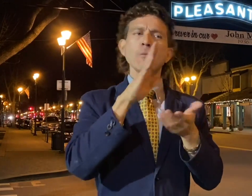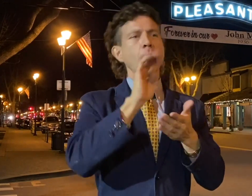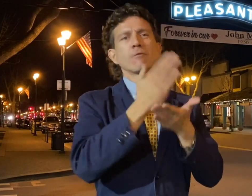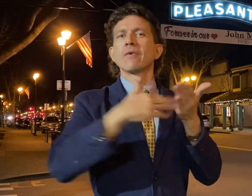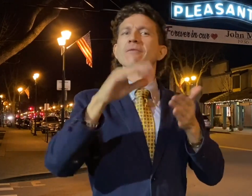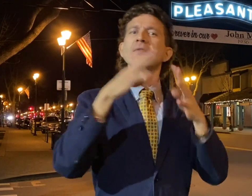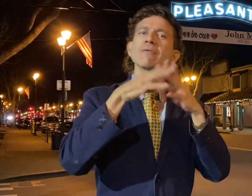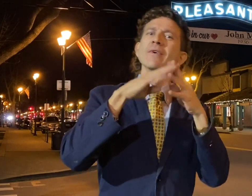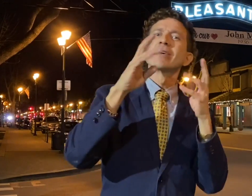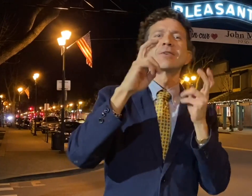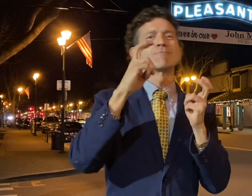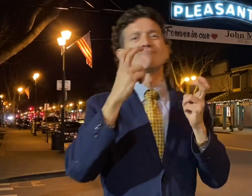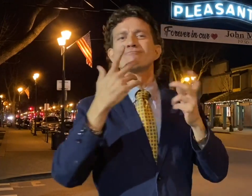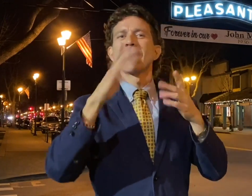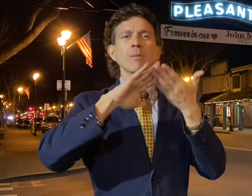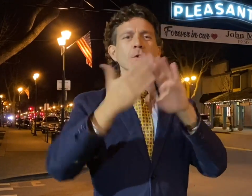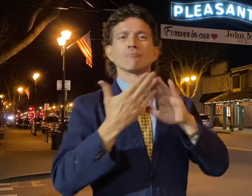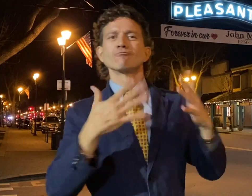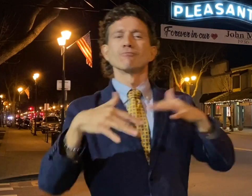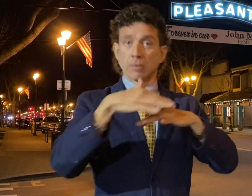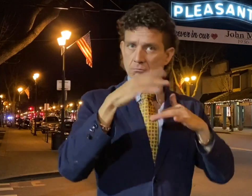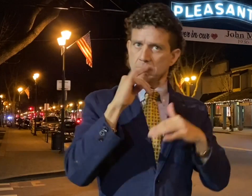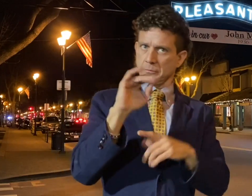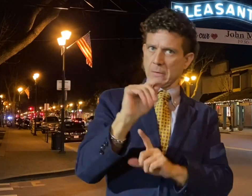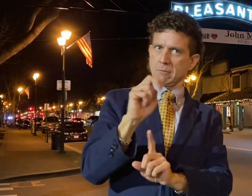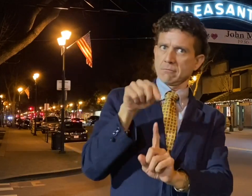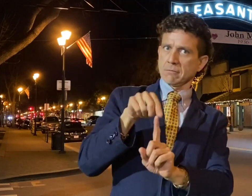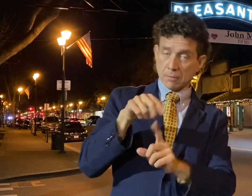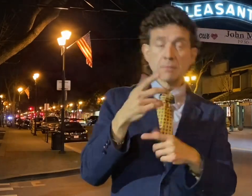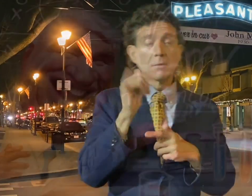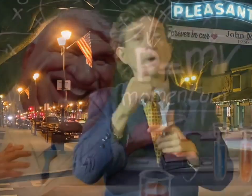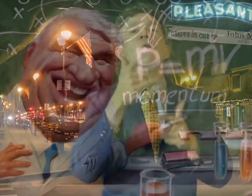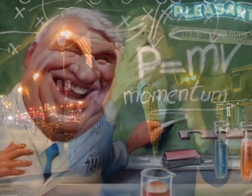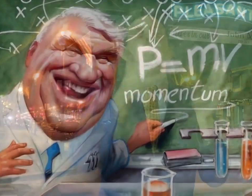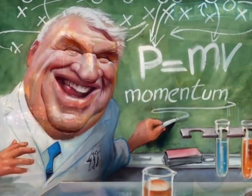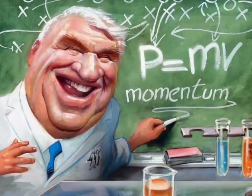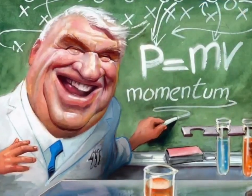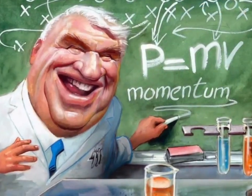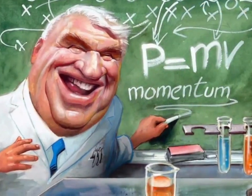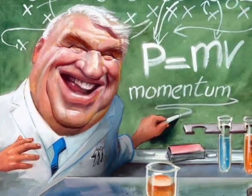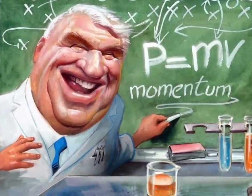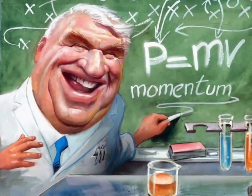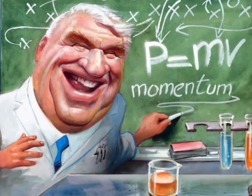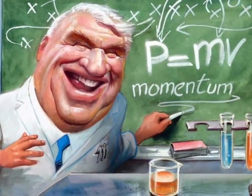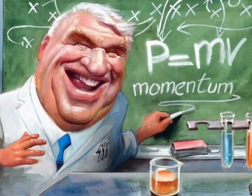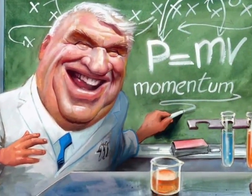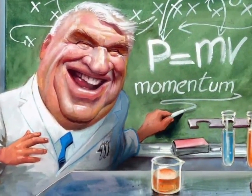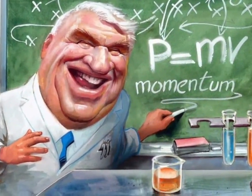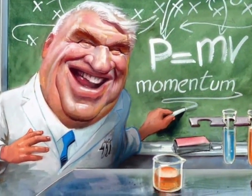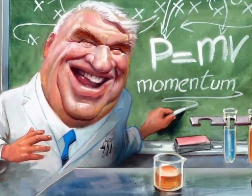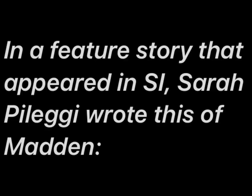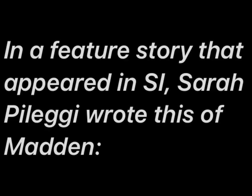enjoying the game and wanting to be a part of the football community. All because of John Madden. they have a big screen. Say hu